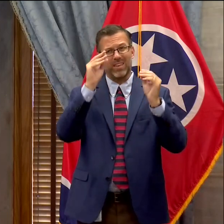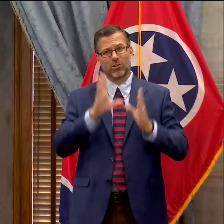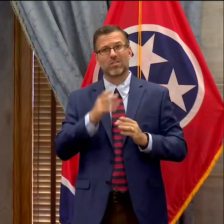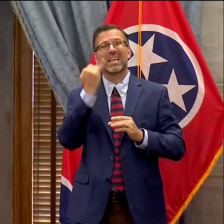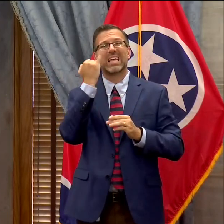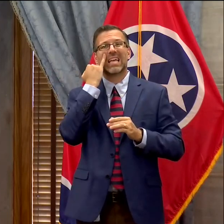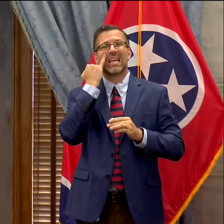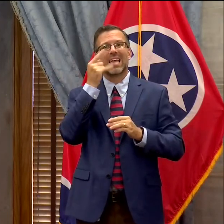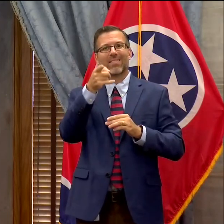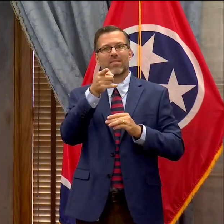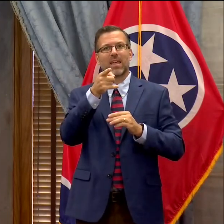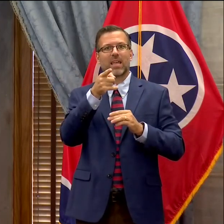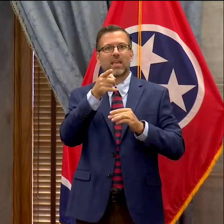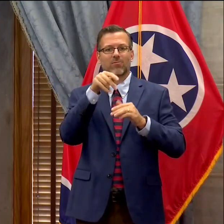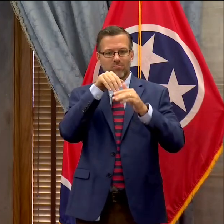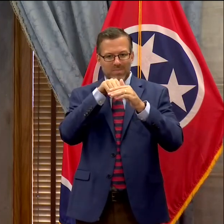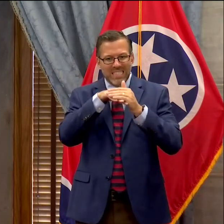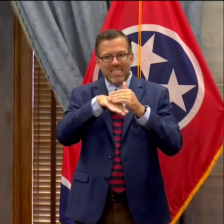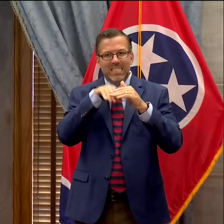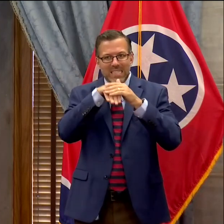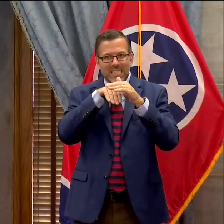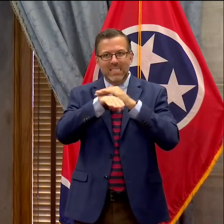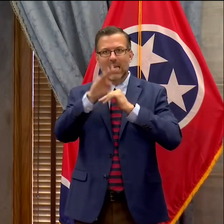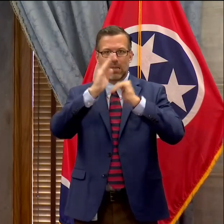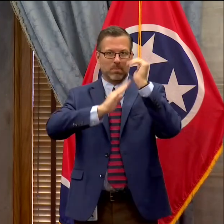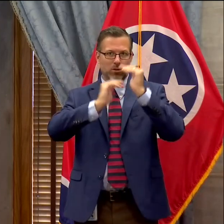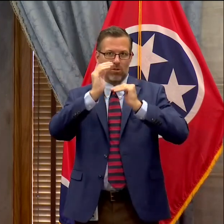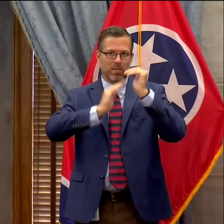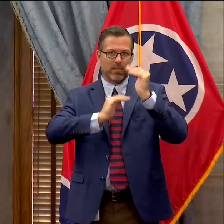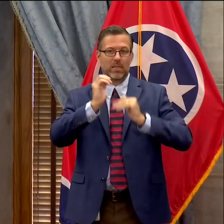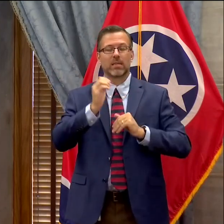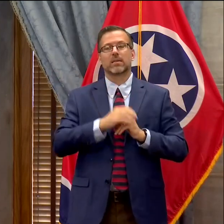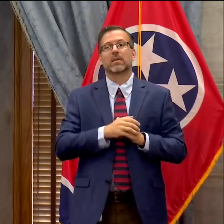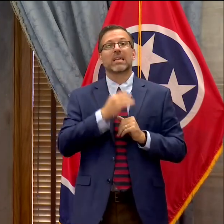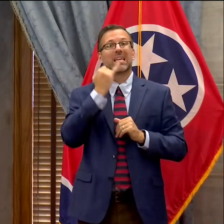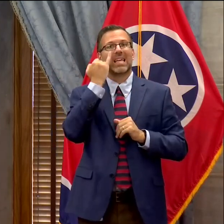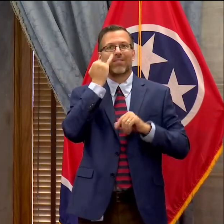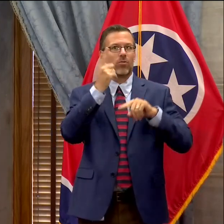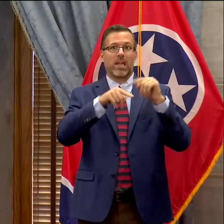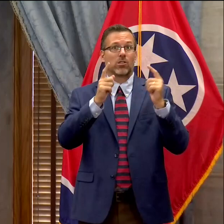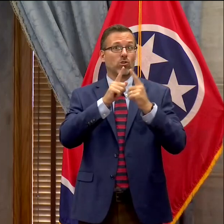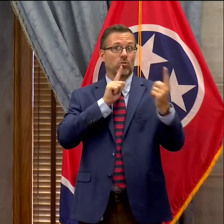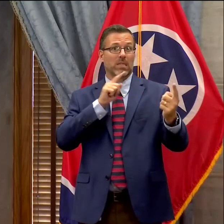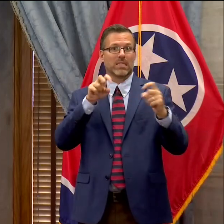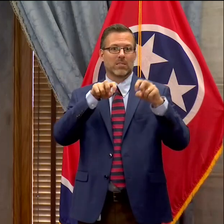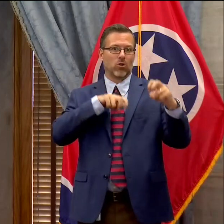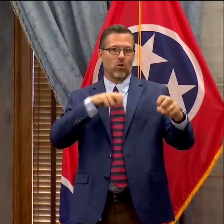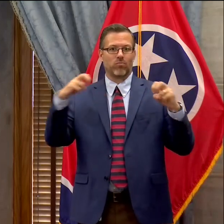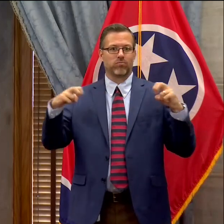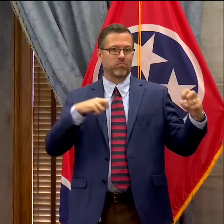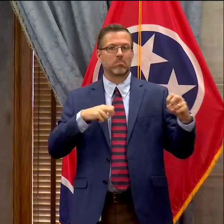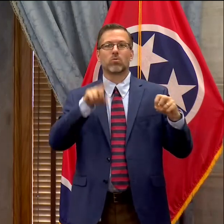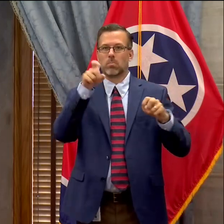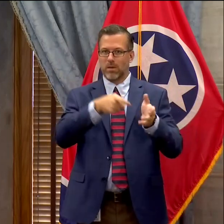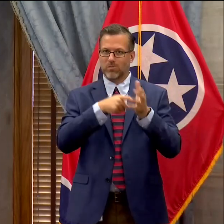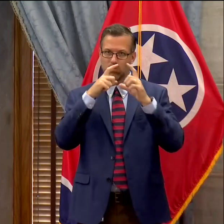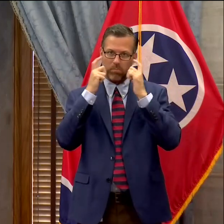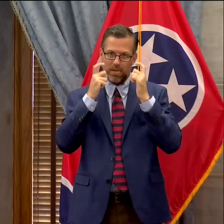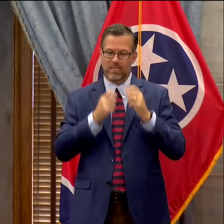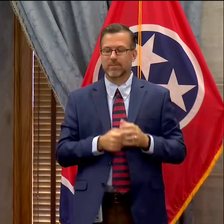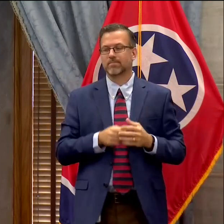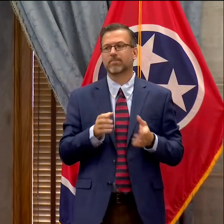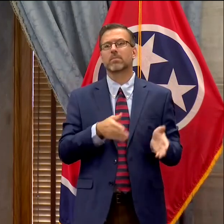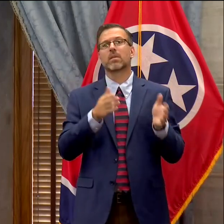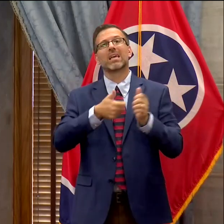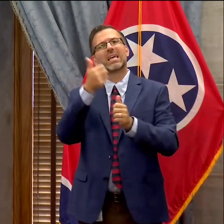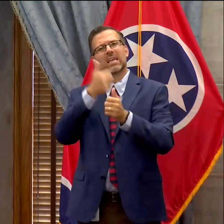distancing is not possible. Our classrooms look different. Each room has an adjusted capacity to allow